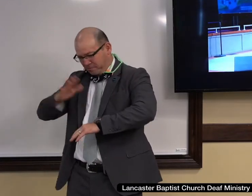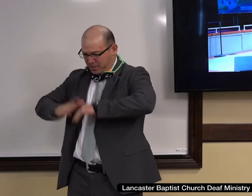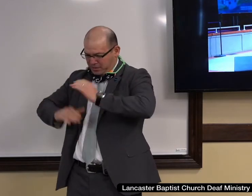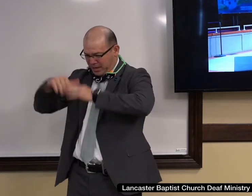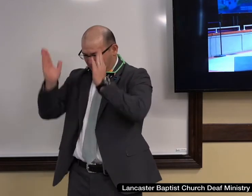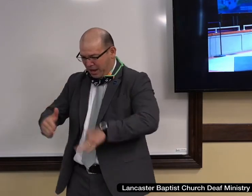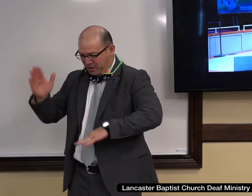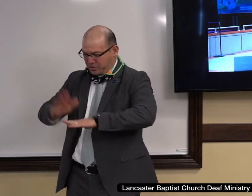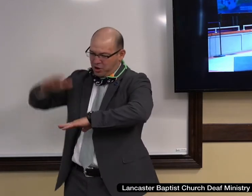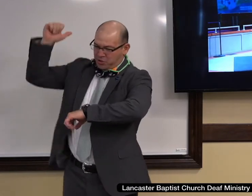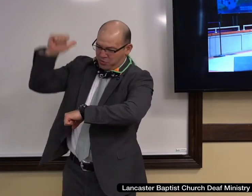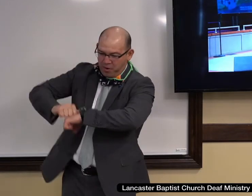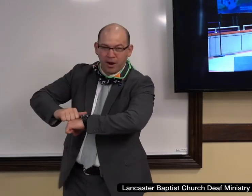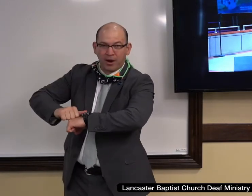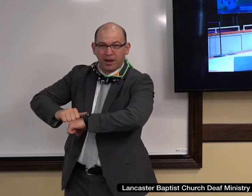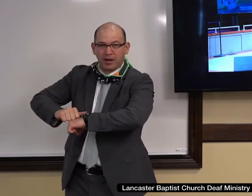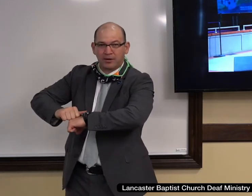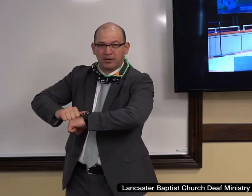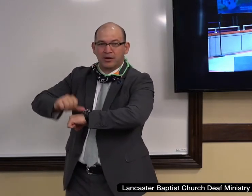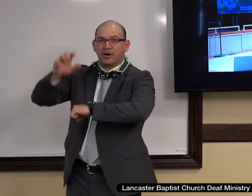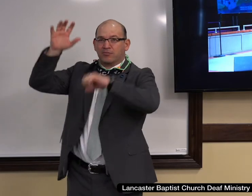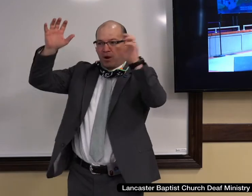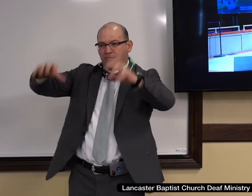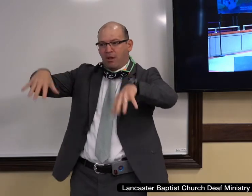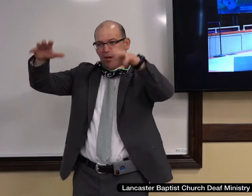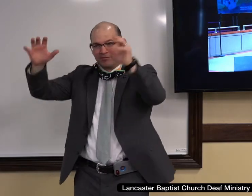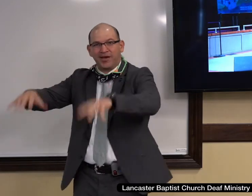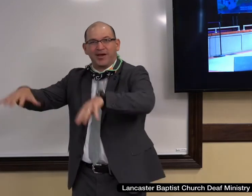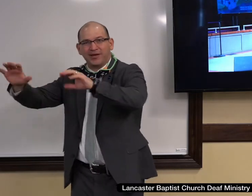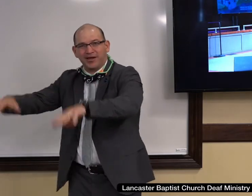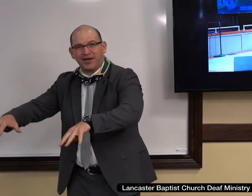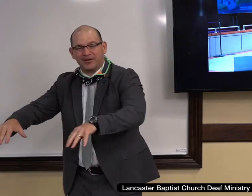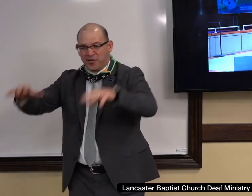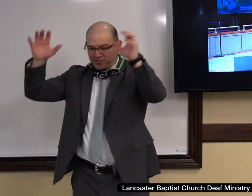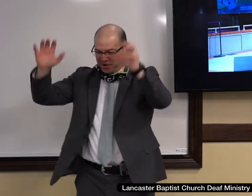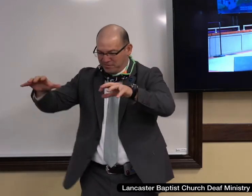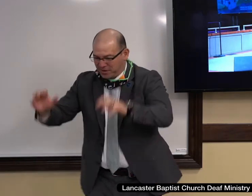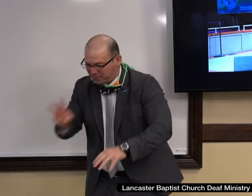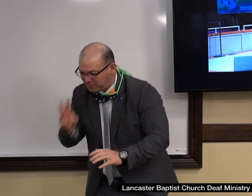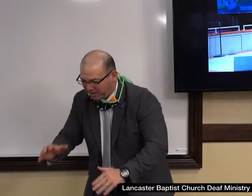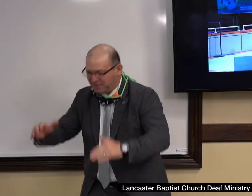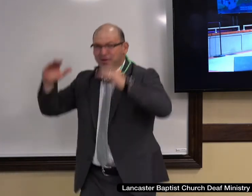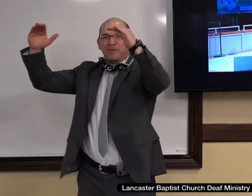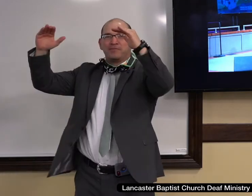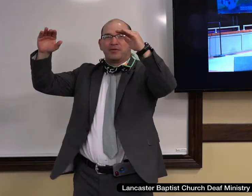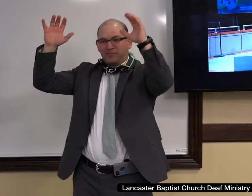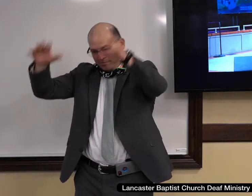built his house upon the rock. And the rains came tumbling down. The rains came down as the floods came up. The rains